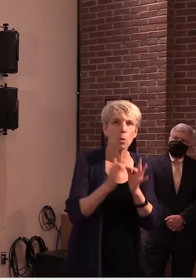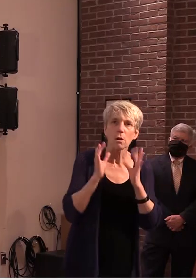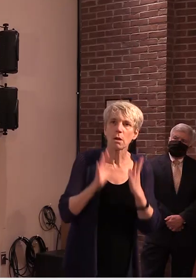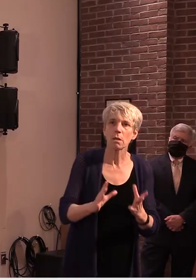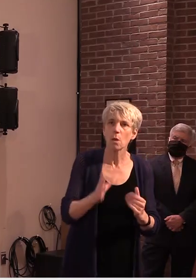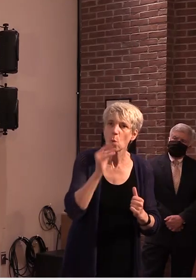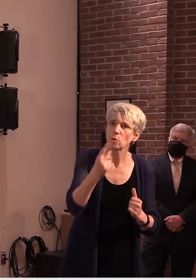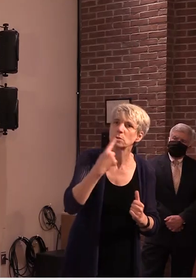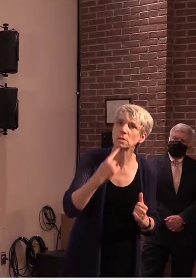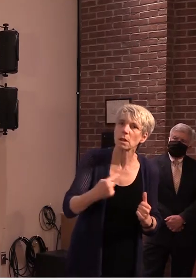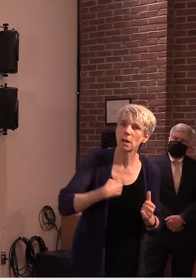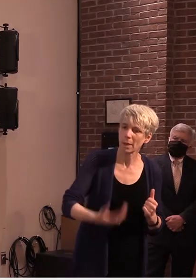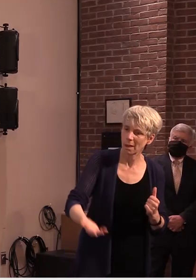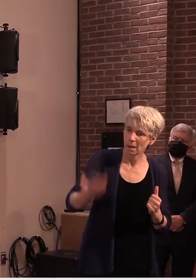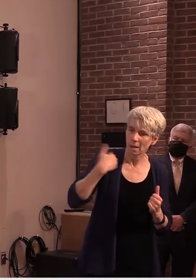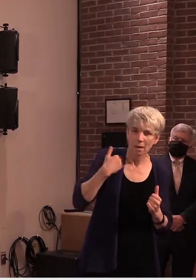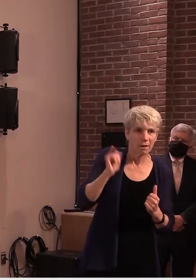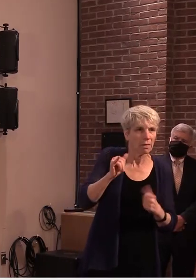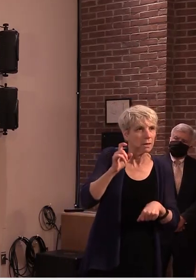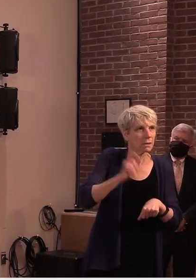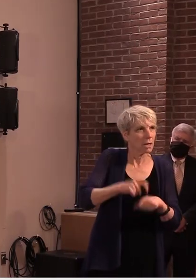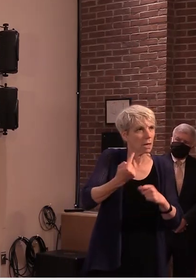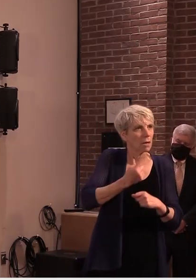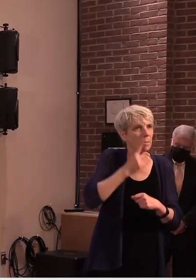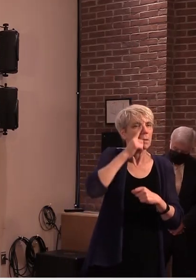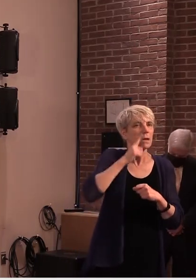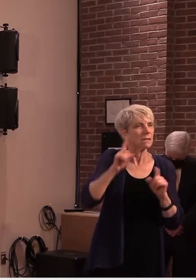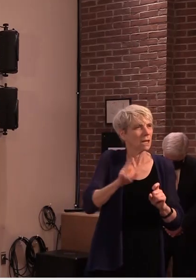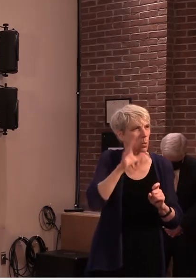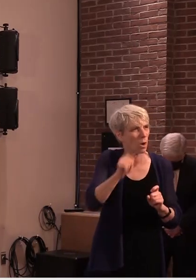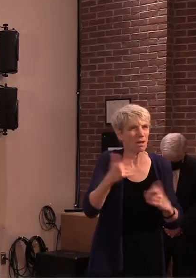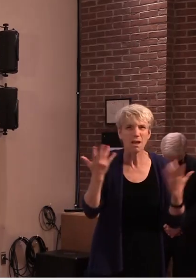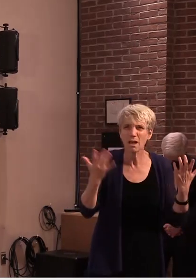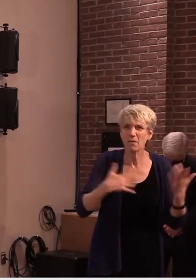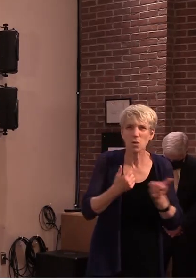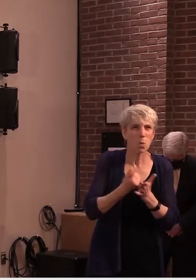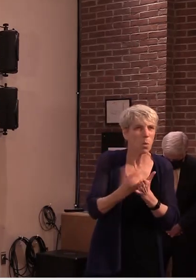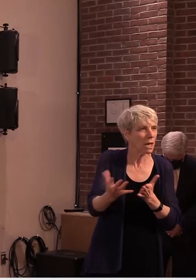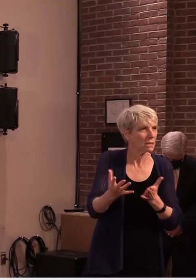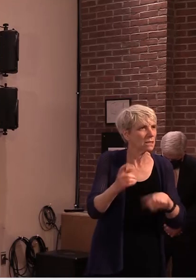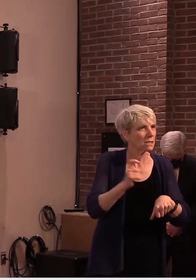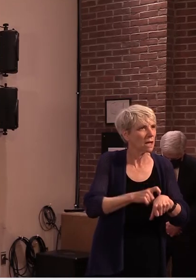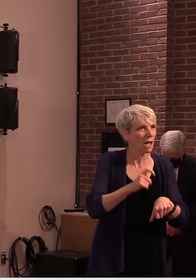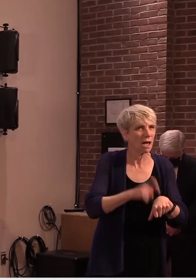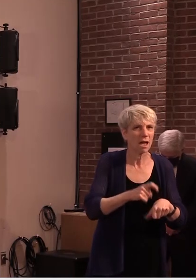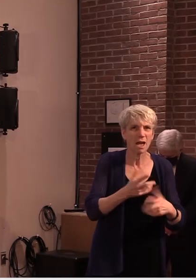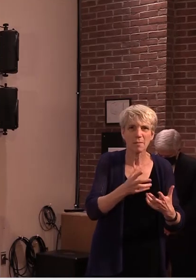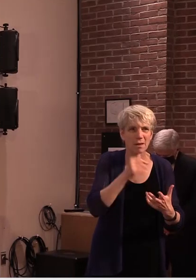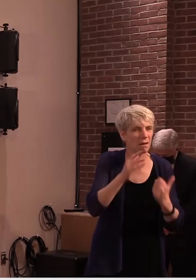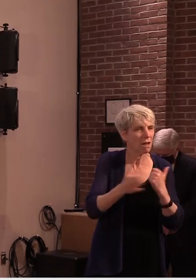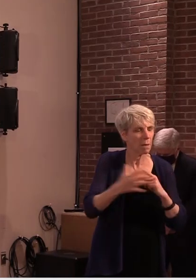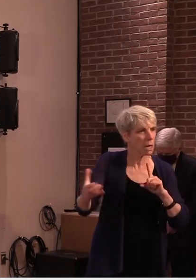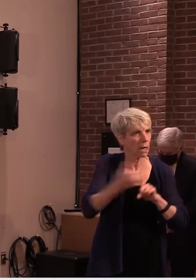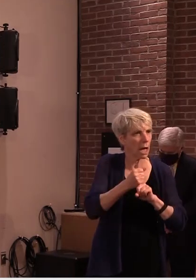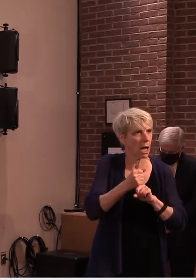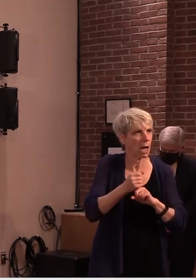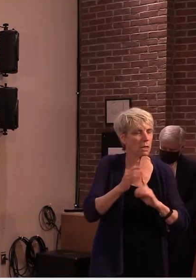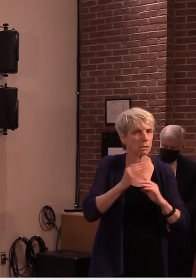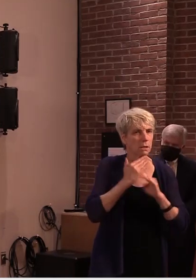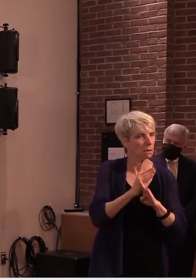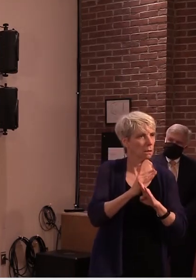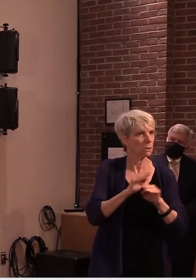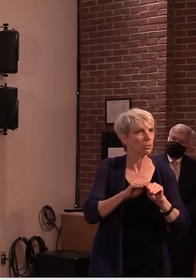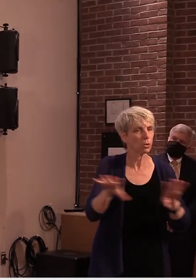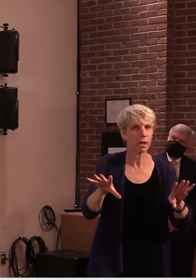and to the state in terms of preventing the spread of disease rest assured that for those who are